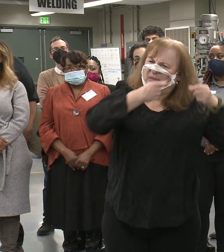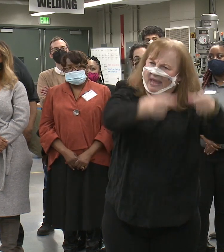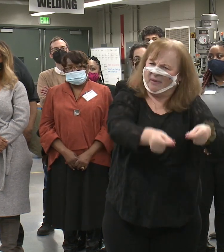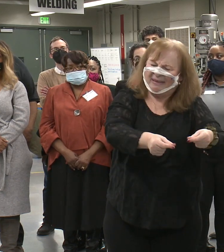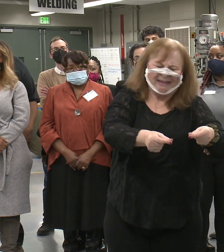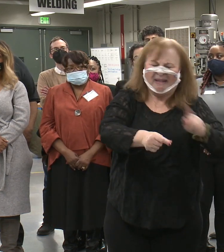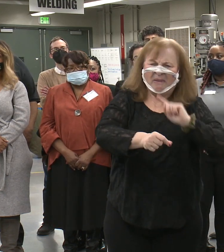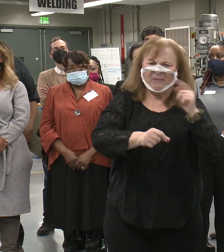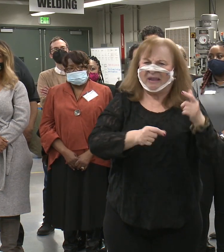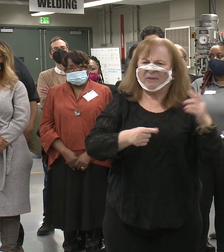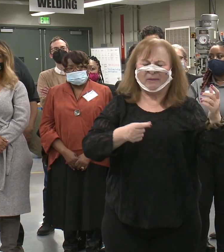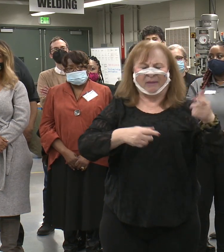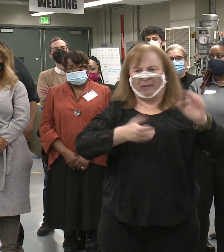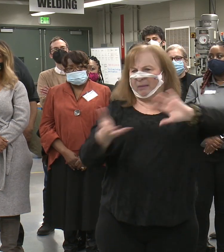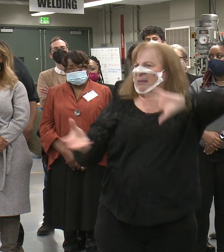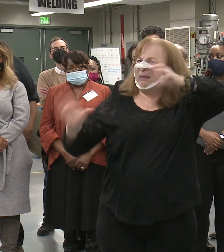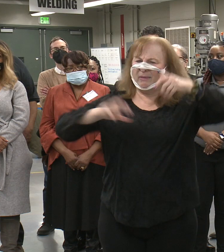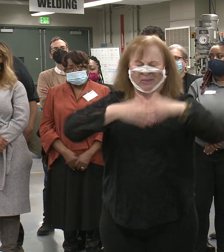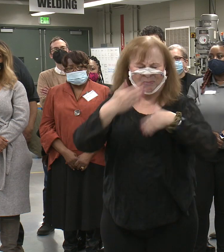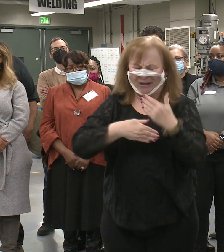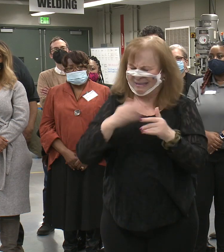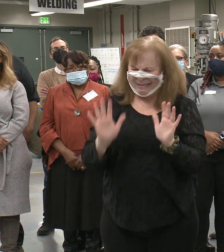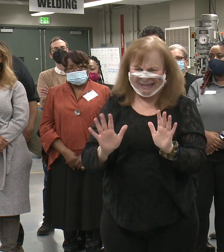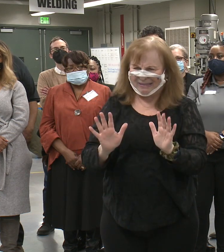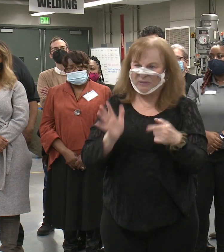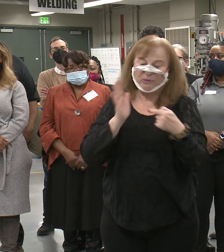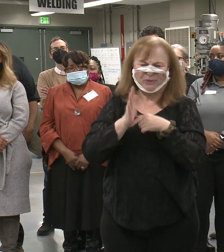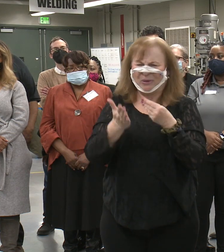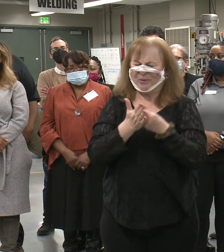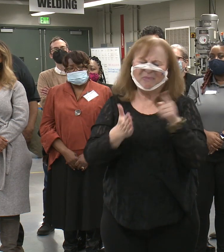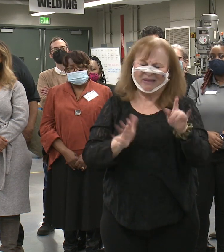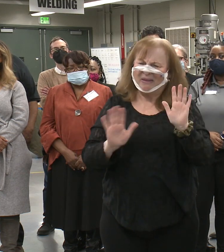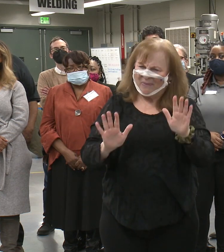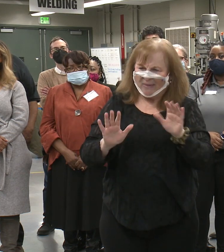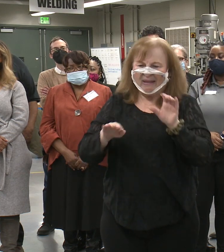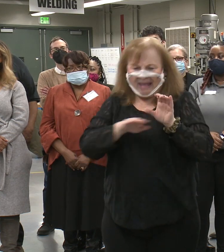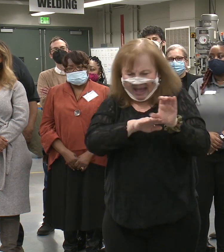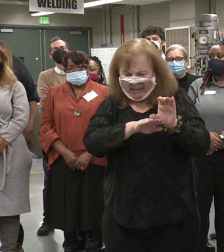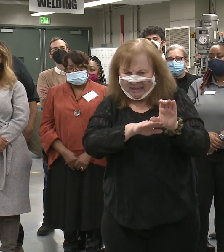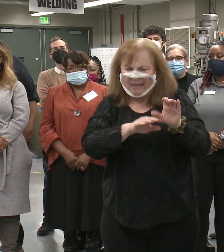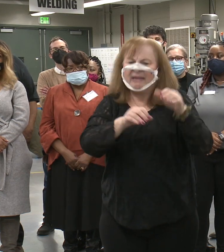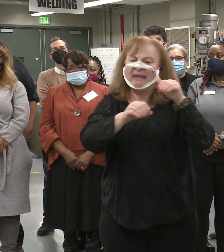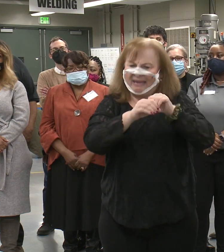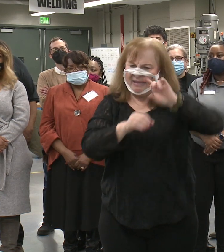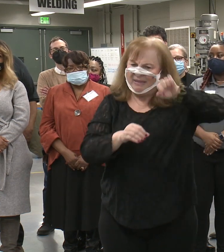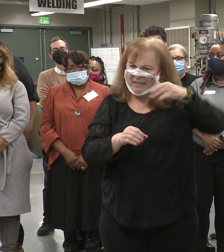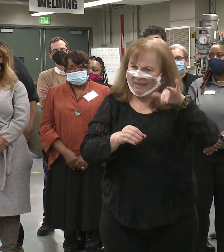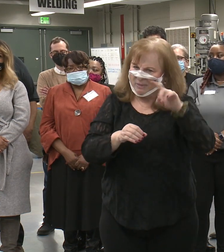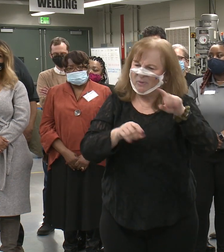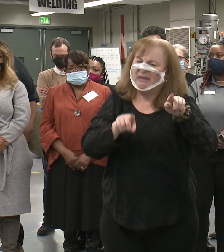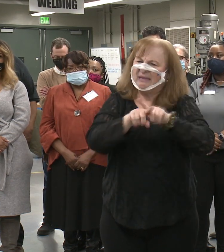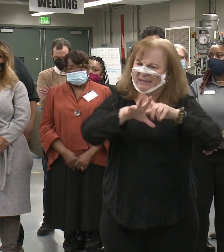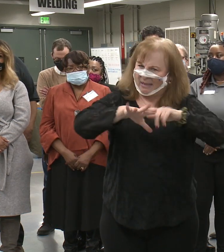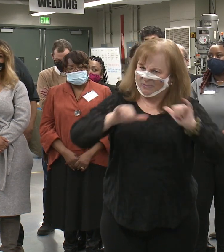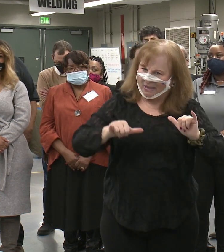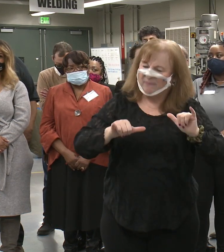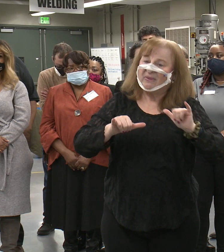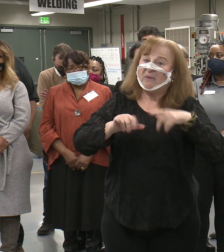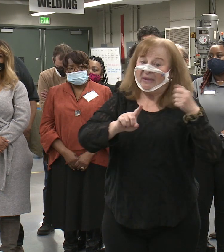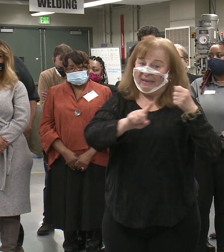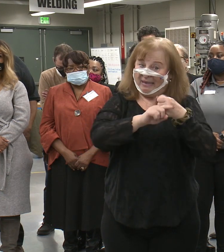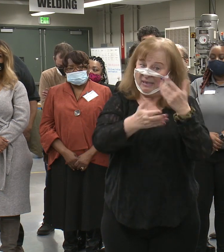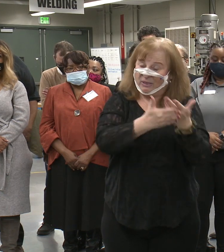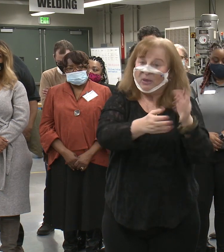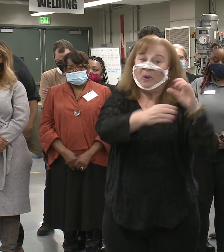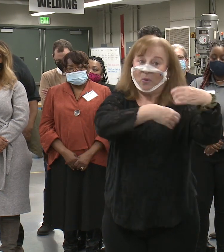going to usurp the process just to show the money there. We're going to allocate it in that dashboard as it goes out, making sure that when it hits